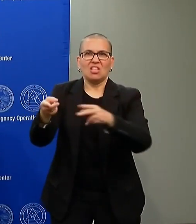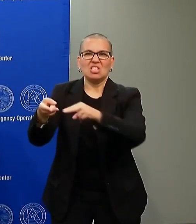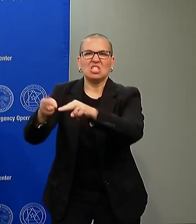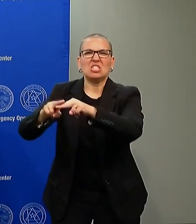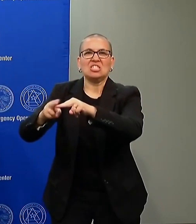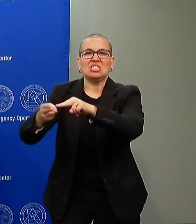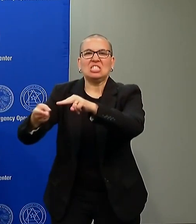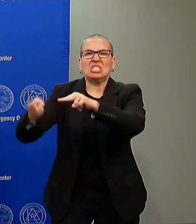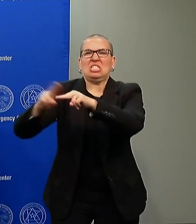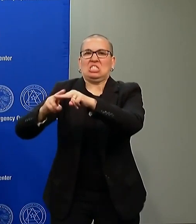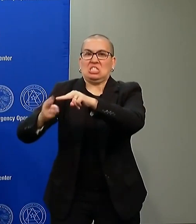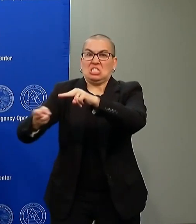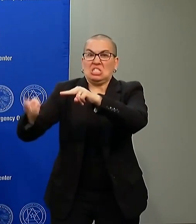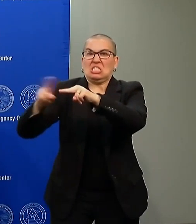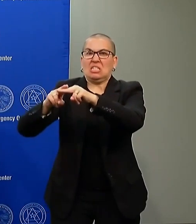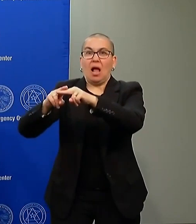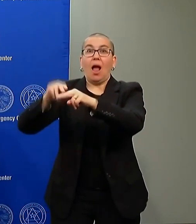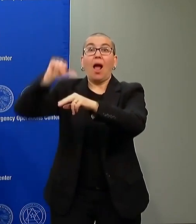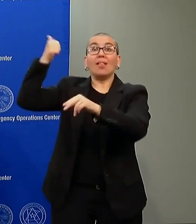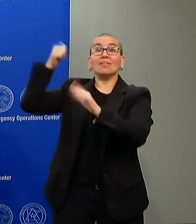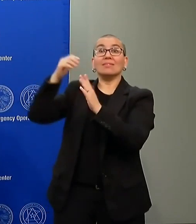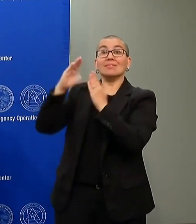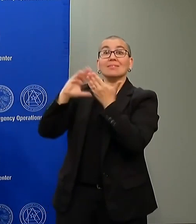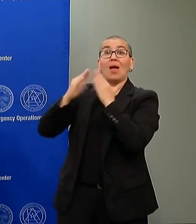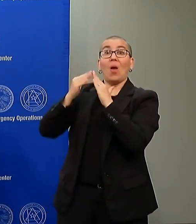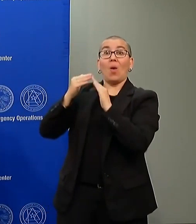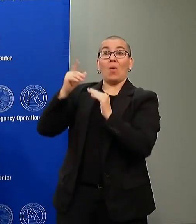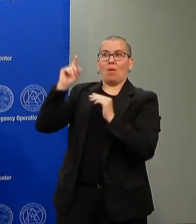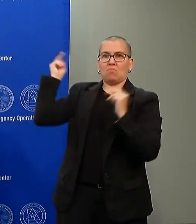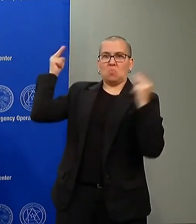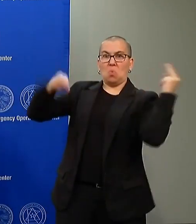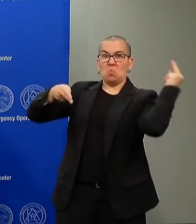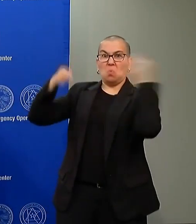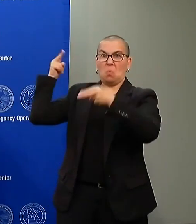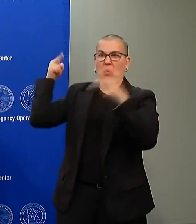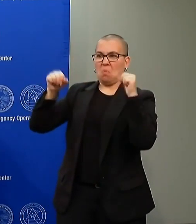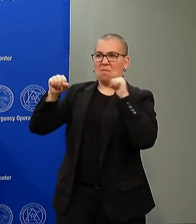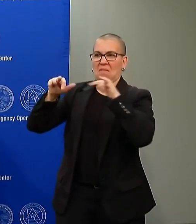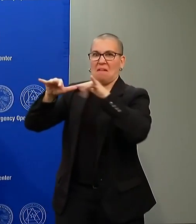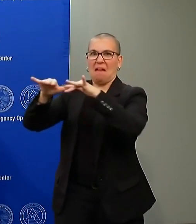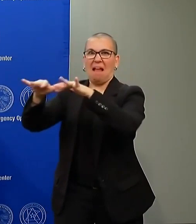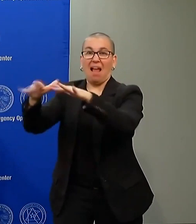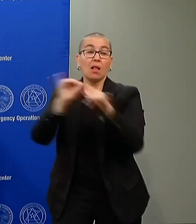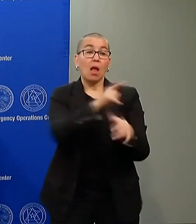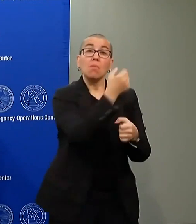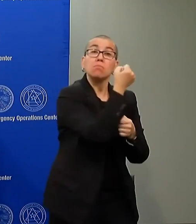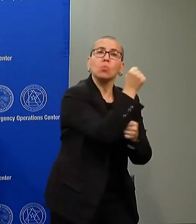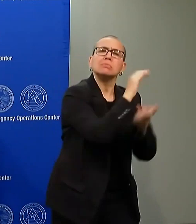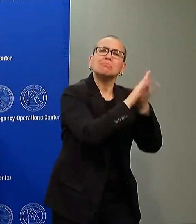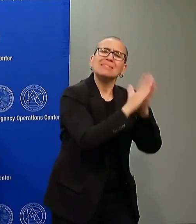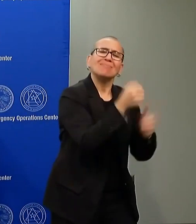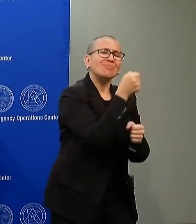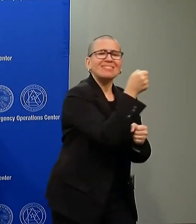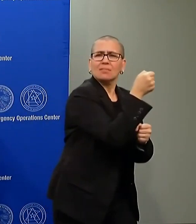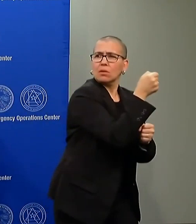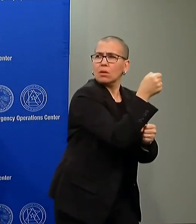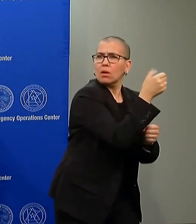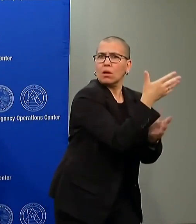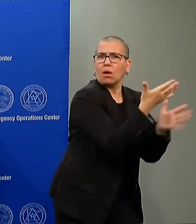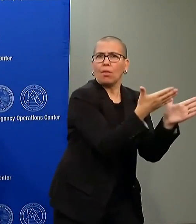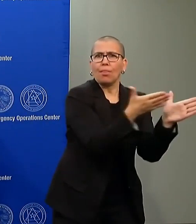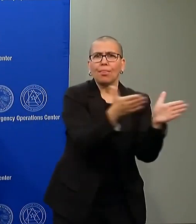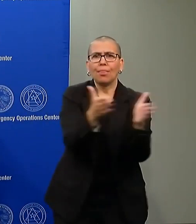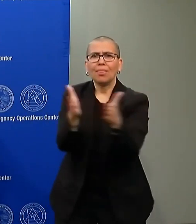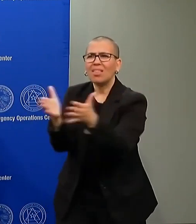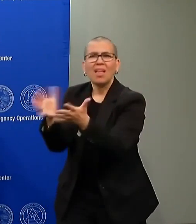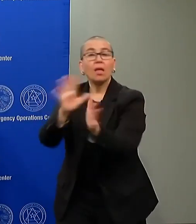from outside of the city. We saw more and more people looking to cause violence in our communities and I have to say it is not acceptable.